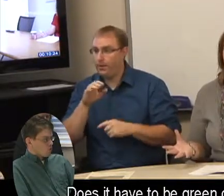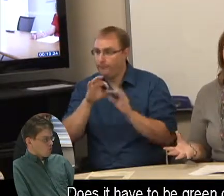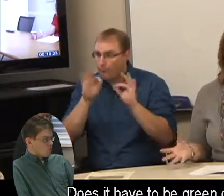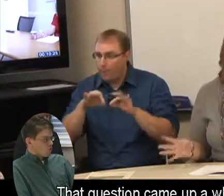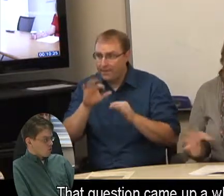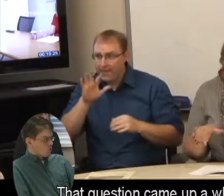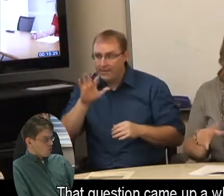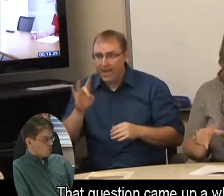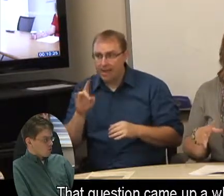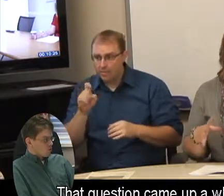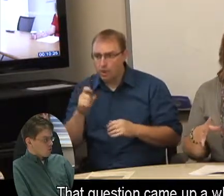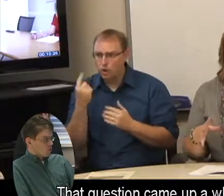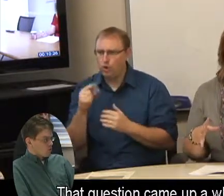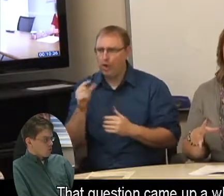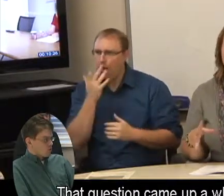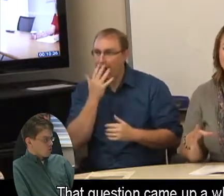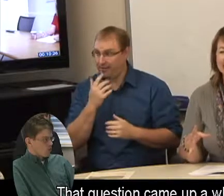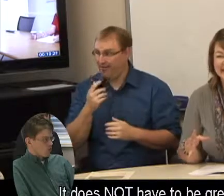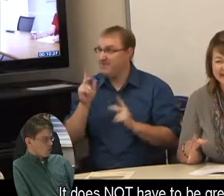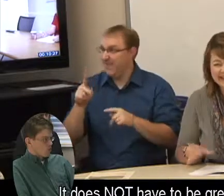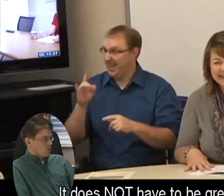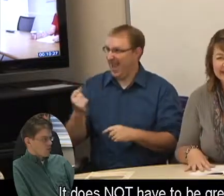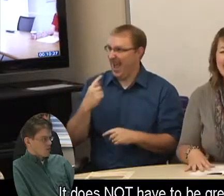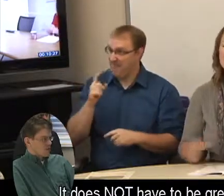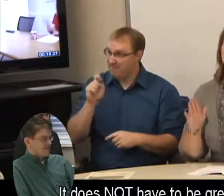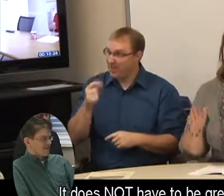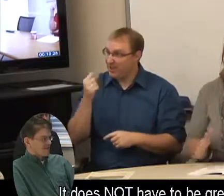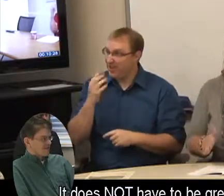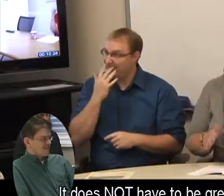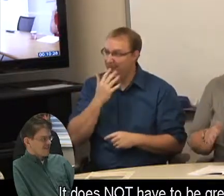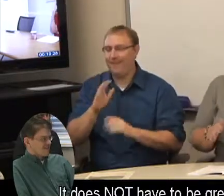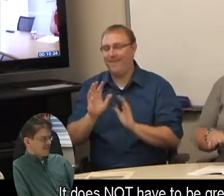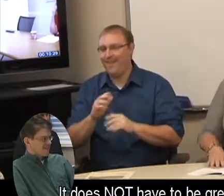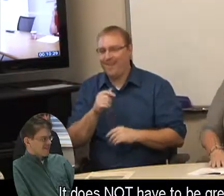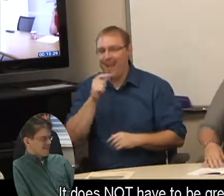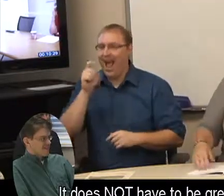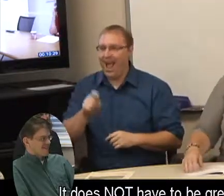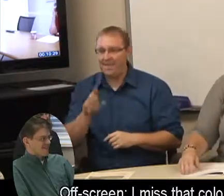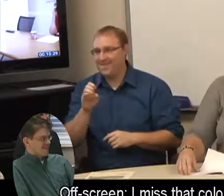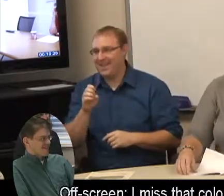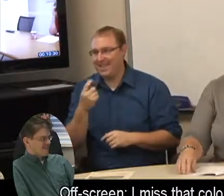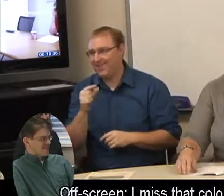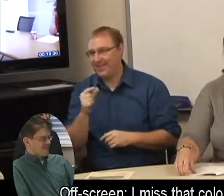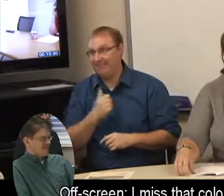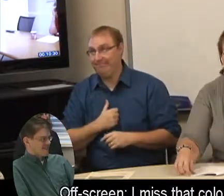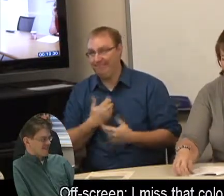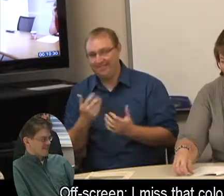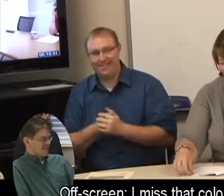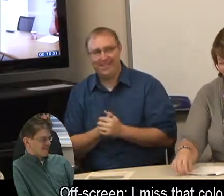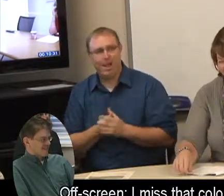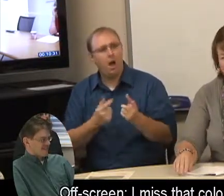green or not? That question came up a while ago. It does not have to be green. P.S.